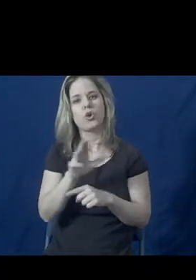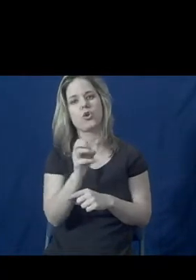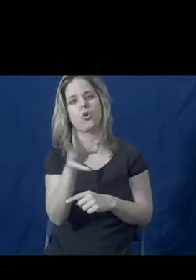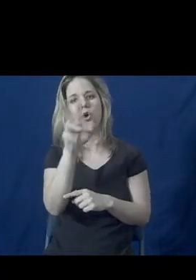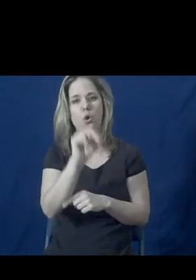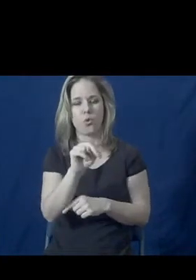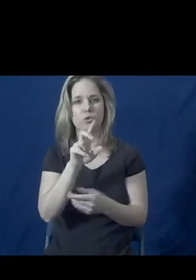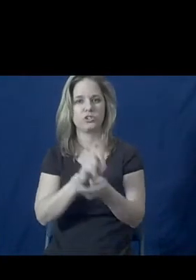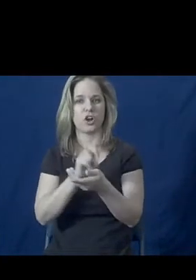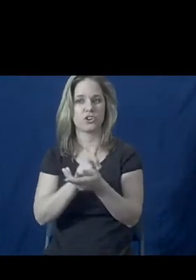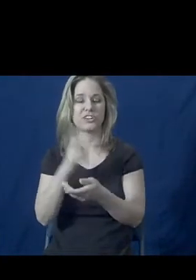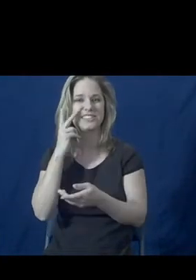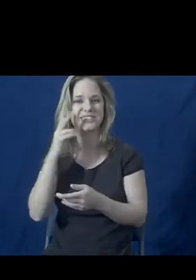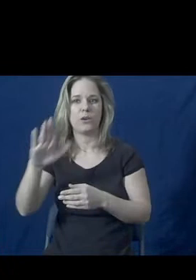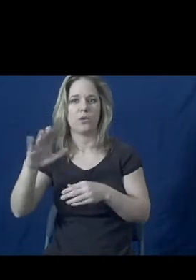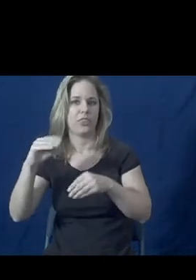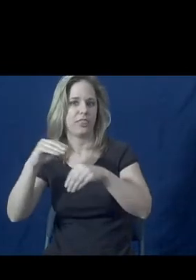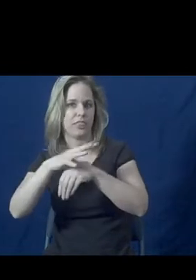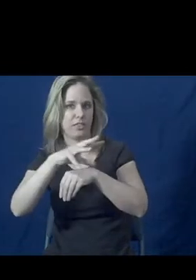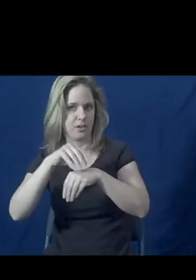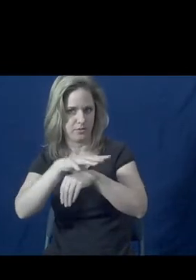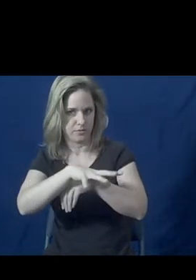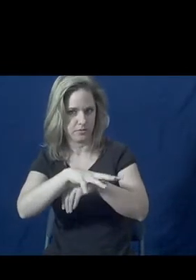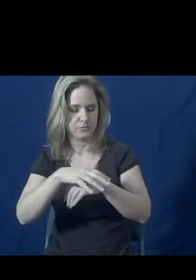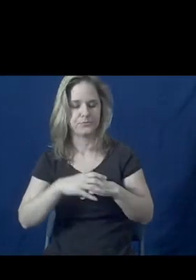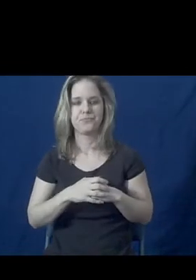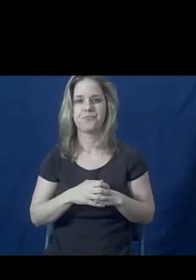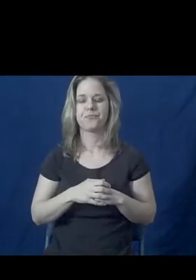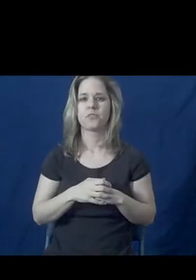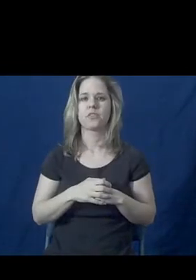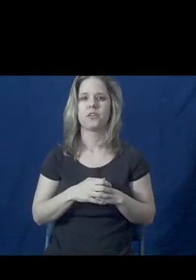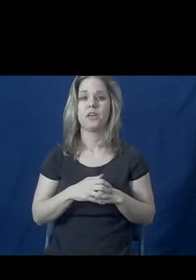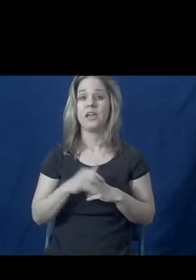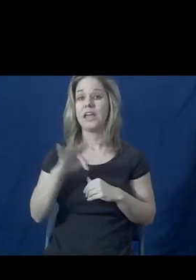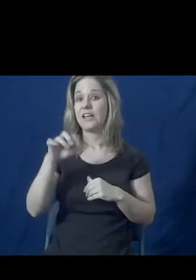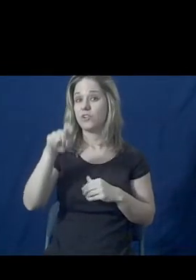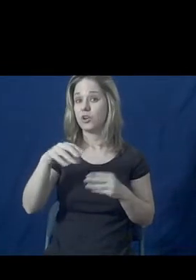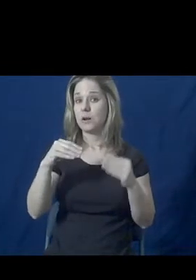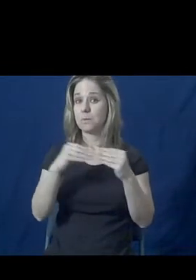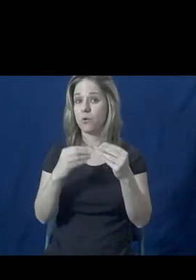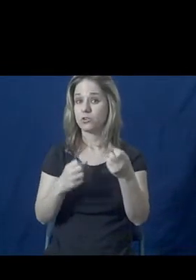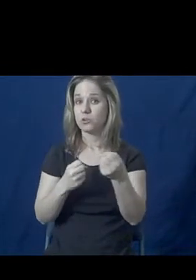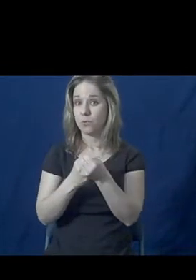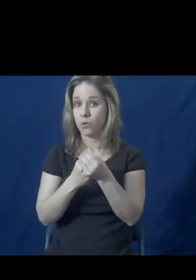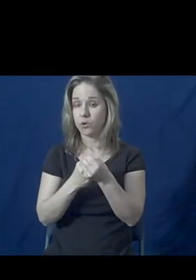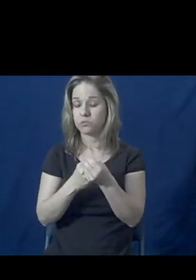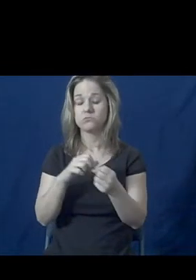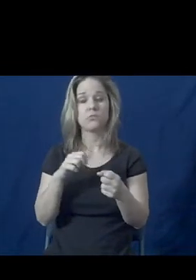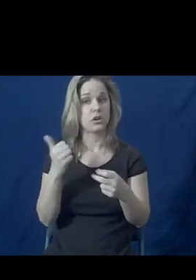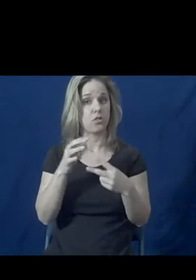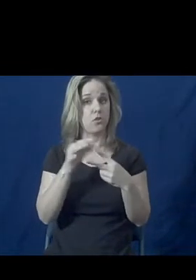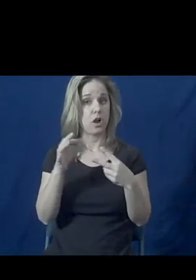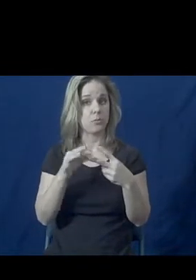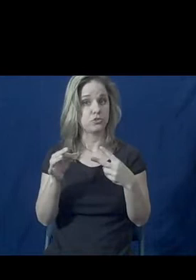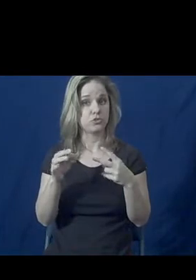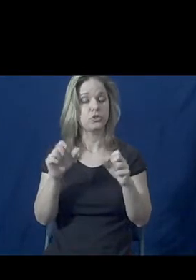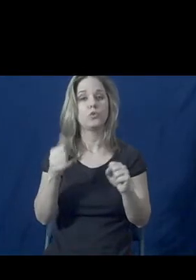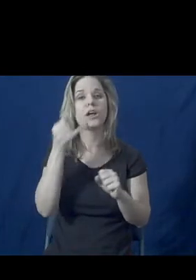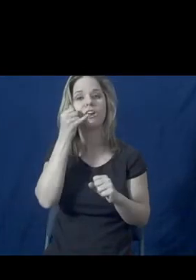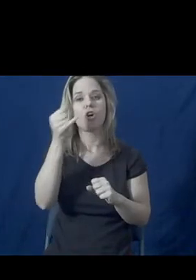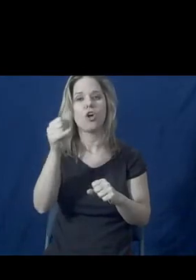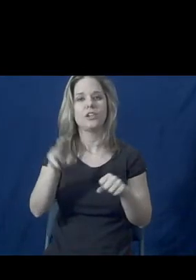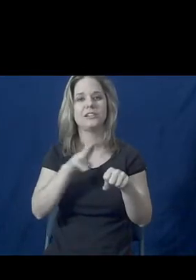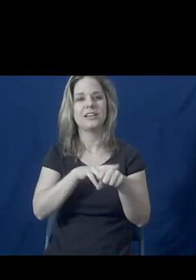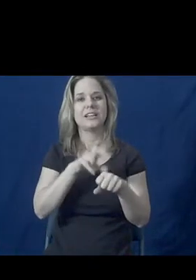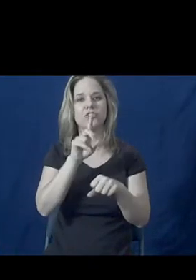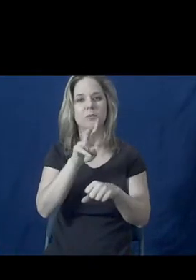to find out the medical advice that's best for you. If you need further support, one option is to also call